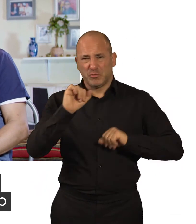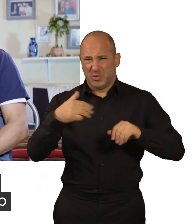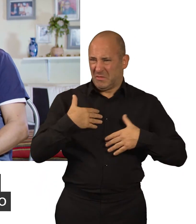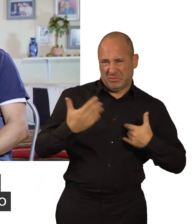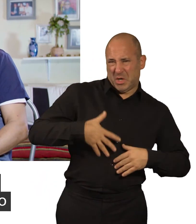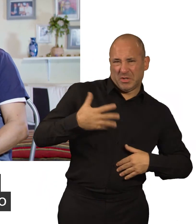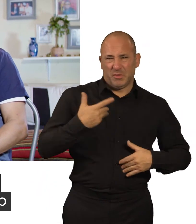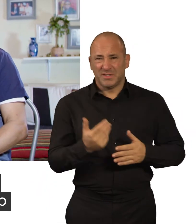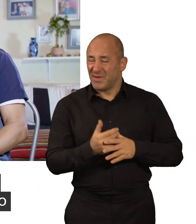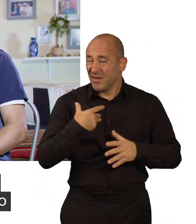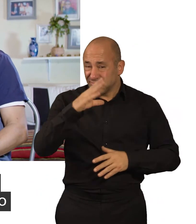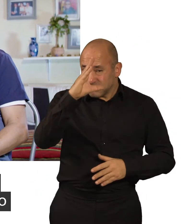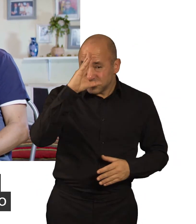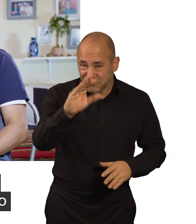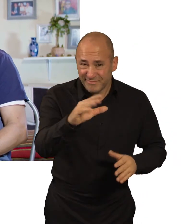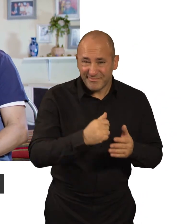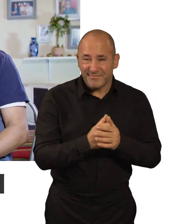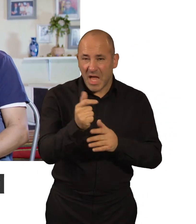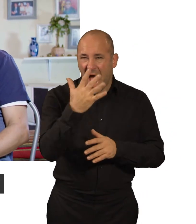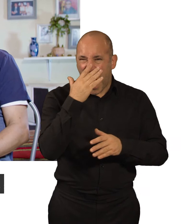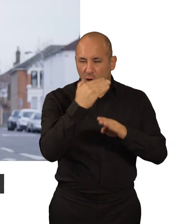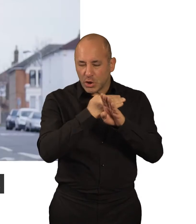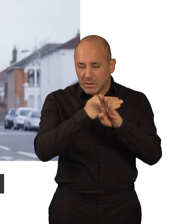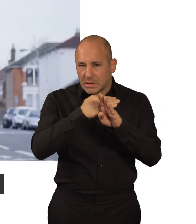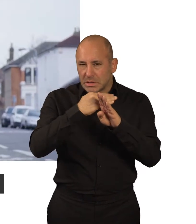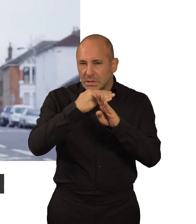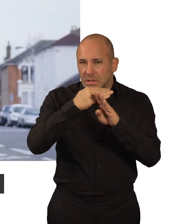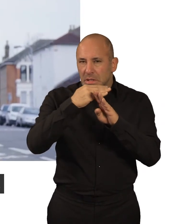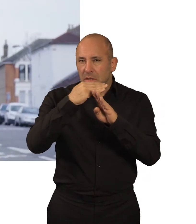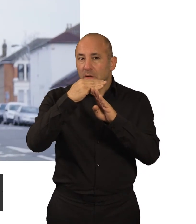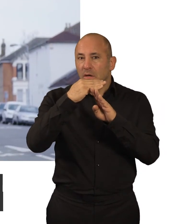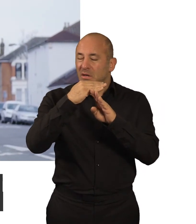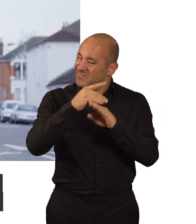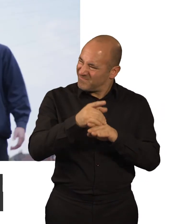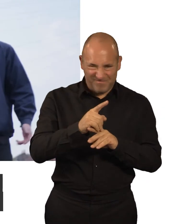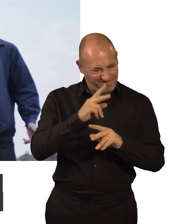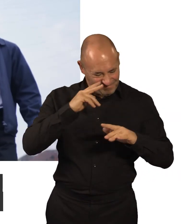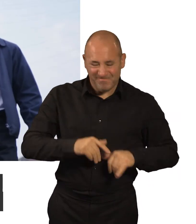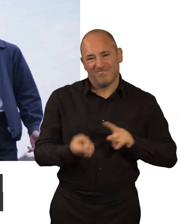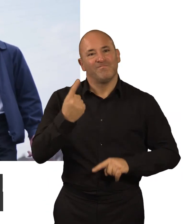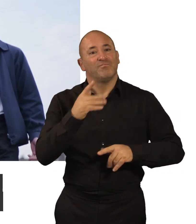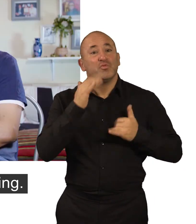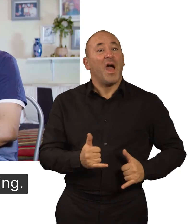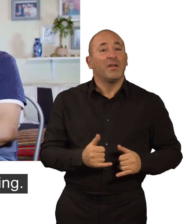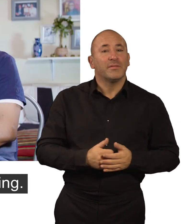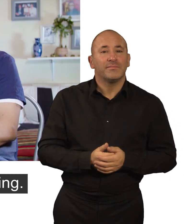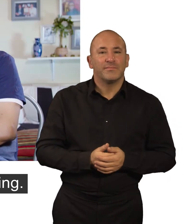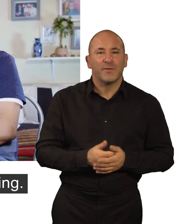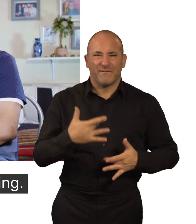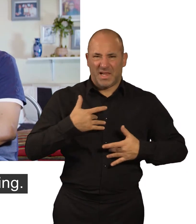of machoism and bravado and think no we don't want to do this. I would say the moment you cross a certain age get in there and start checking.